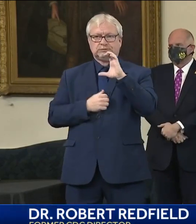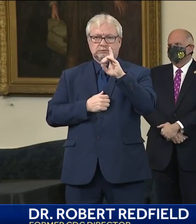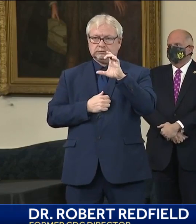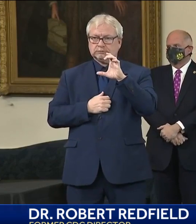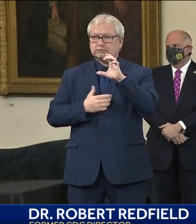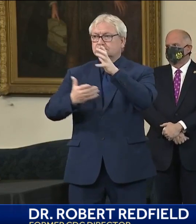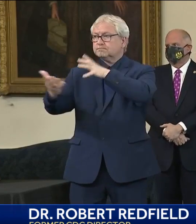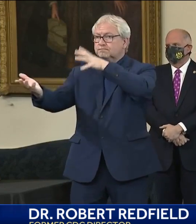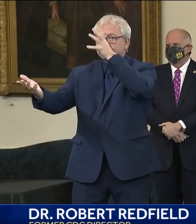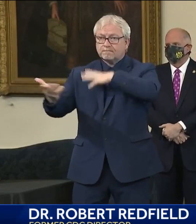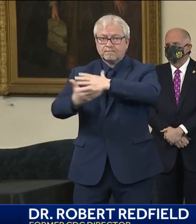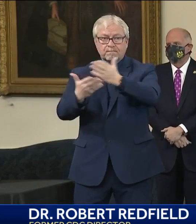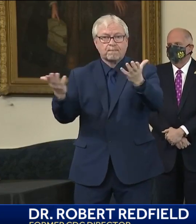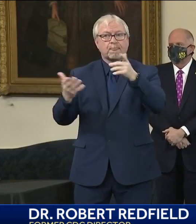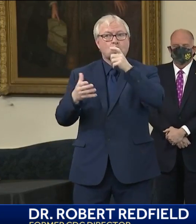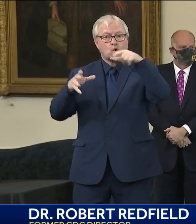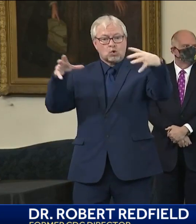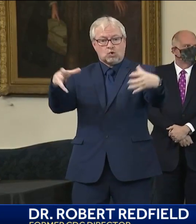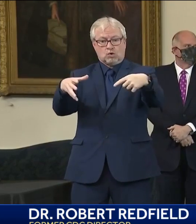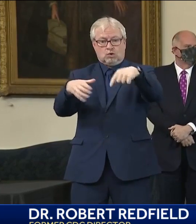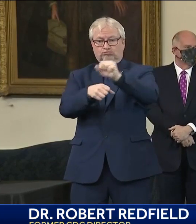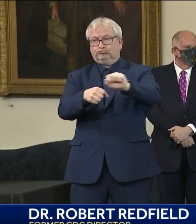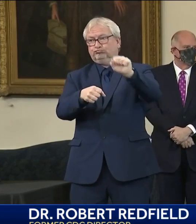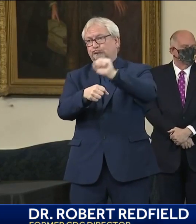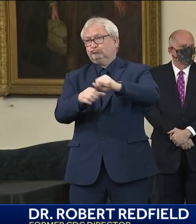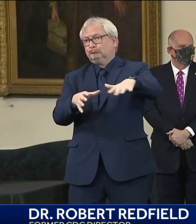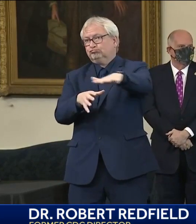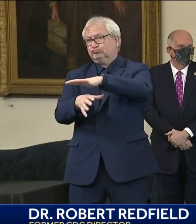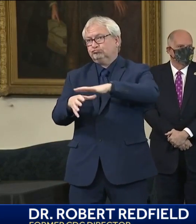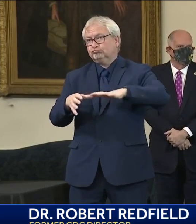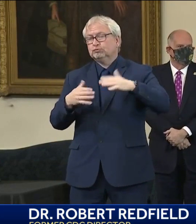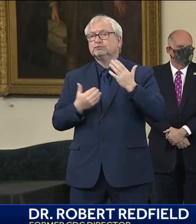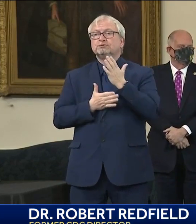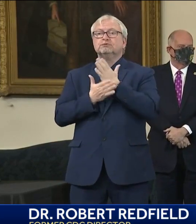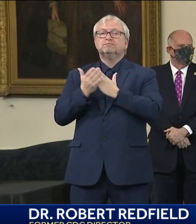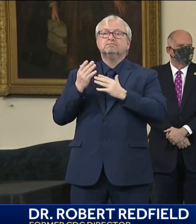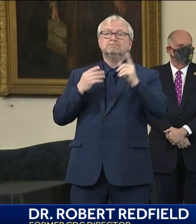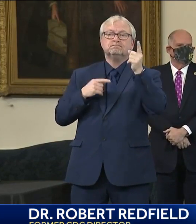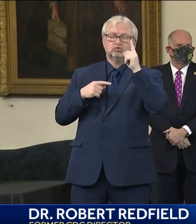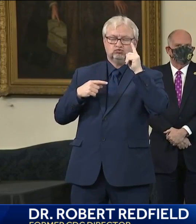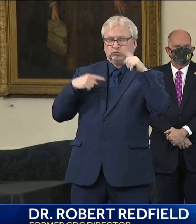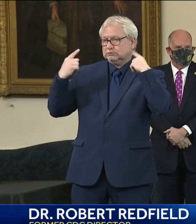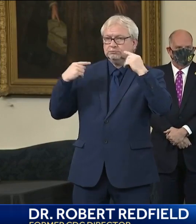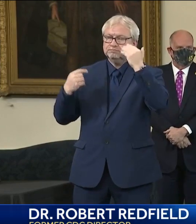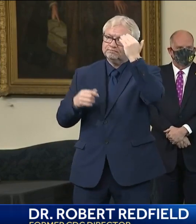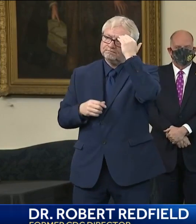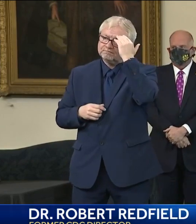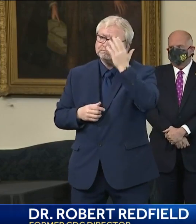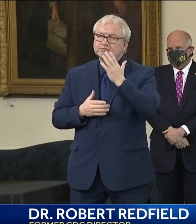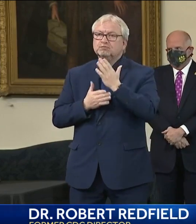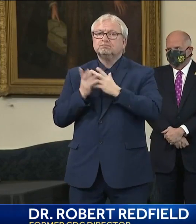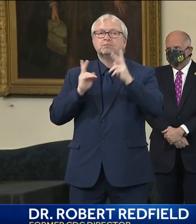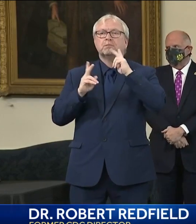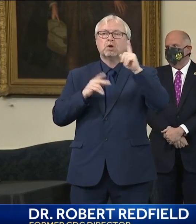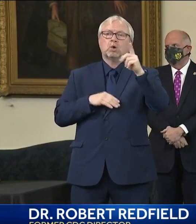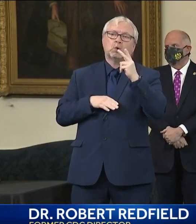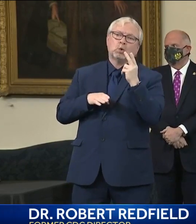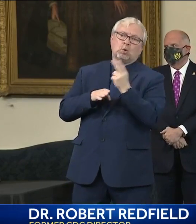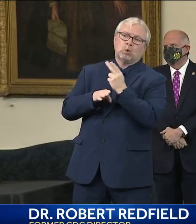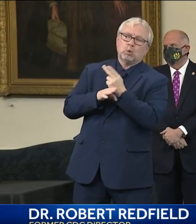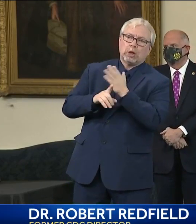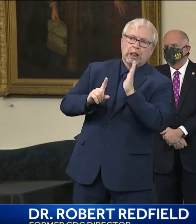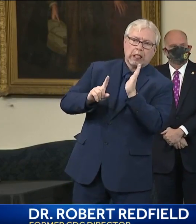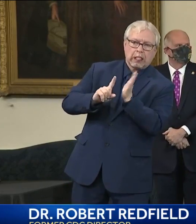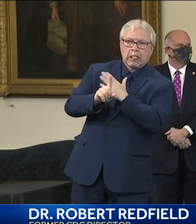contrary to what some people use as the storyboard, I think it remains the